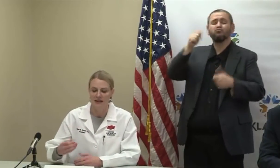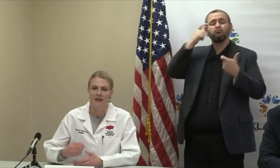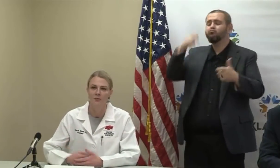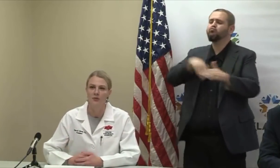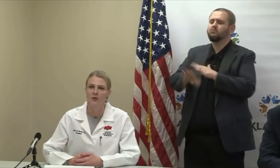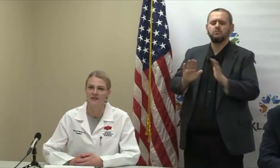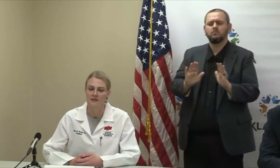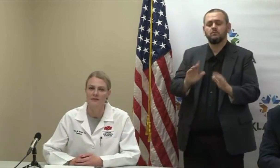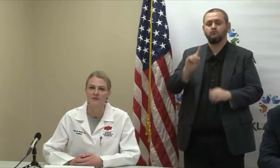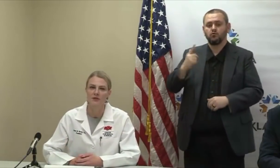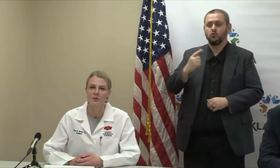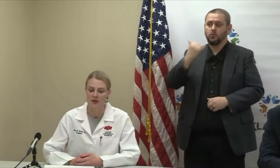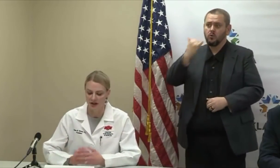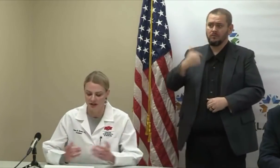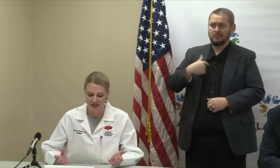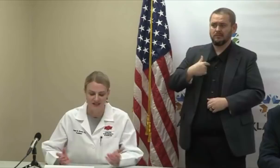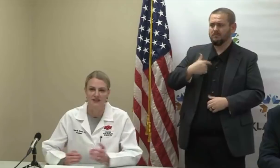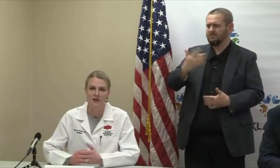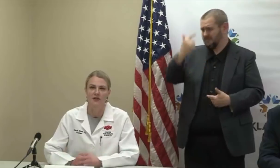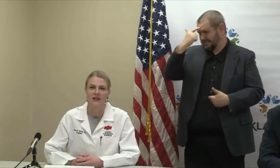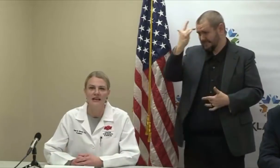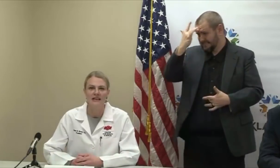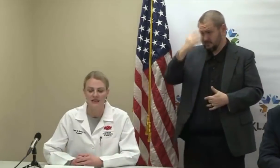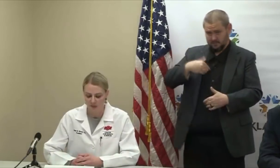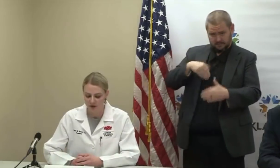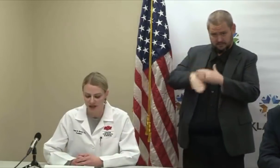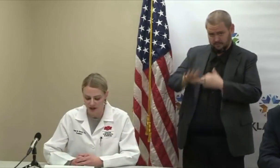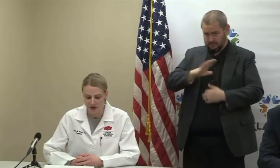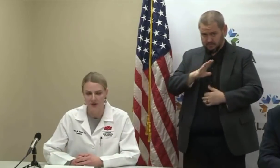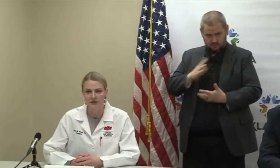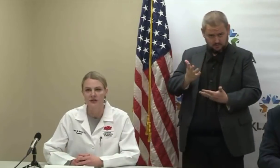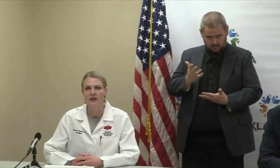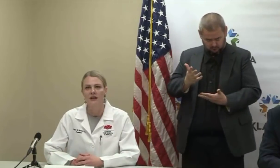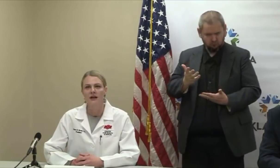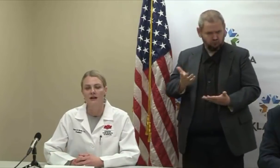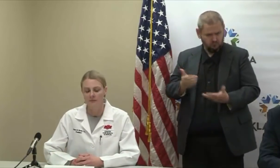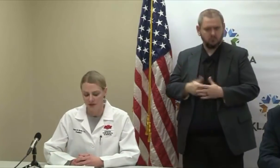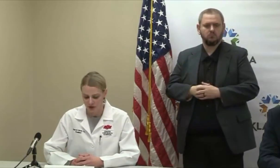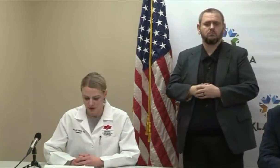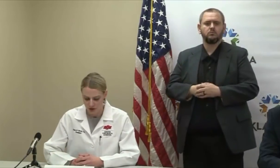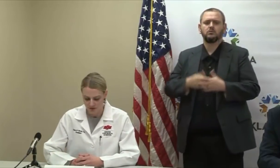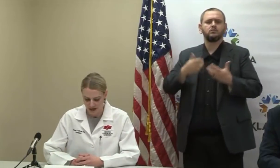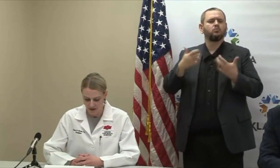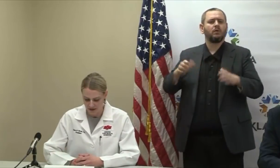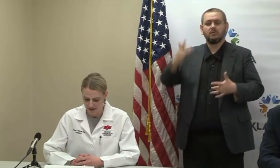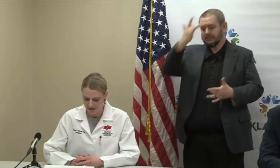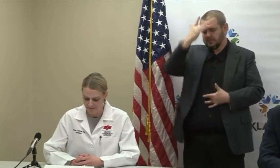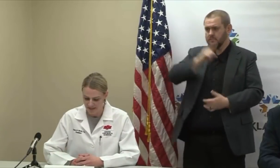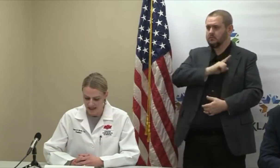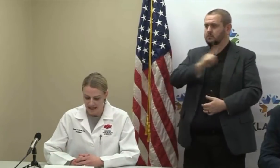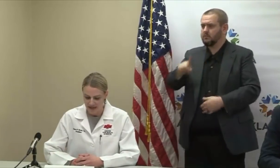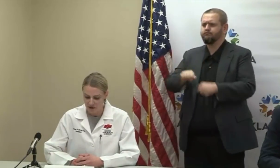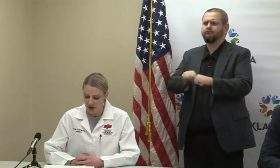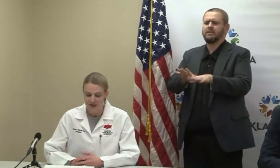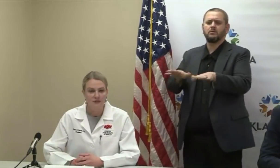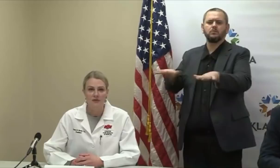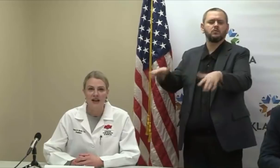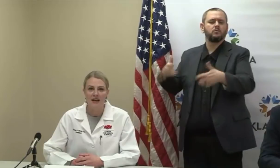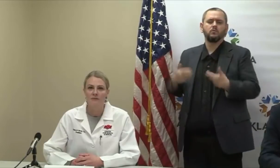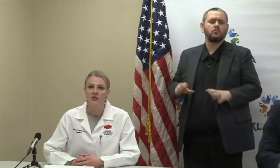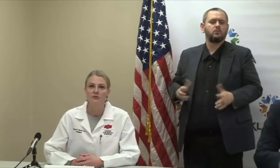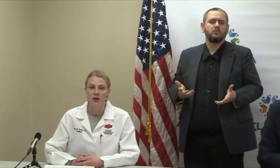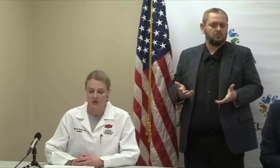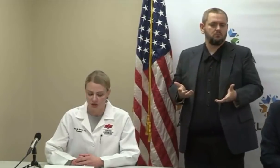are coming in and with what symptoms, so we're not necessarily exposing others to the virus. If you're not